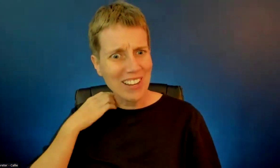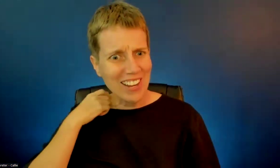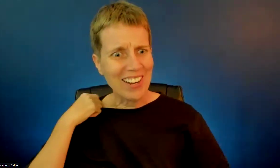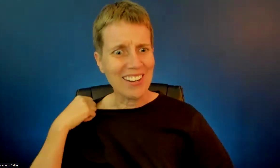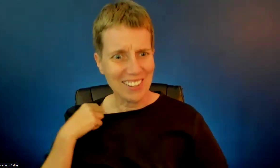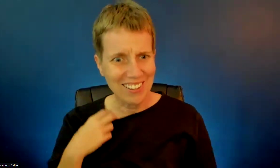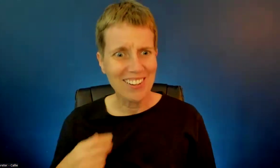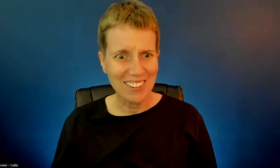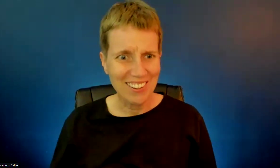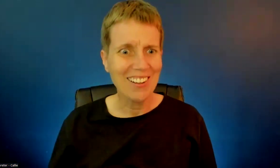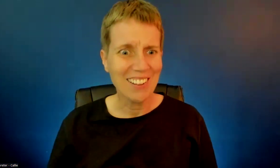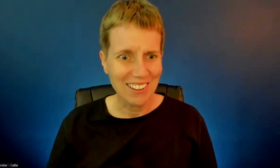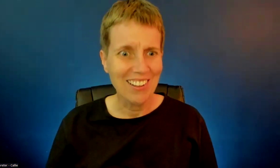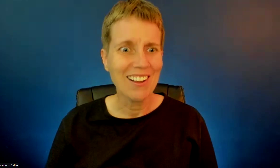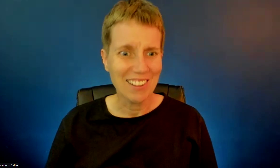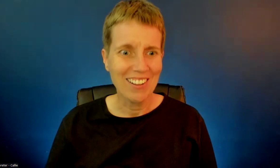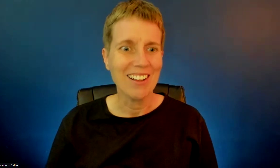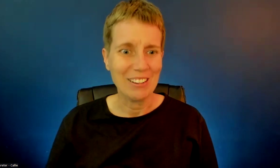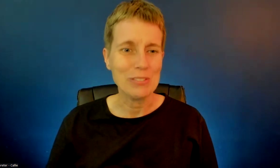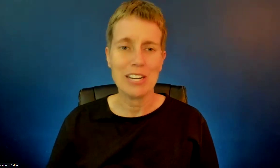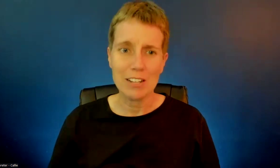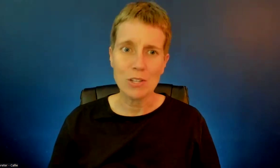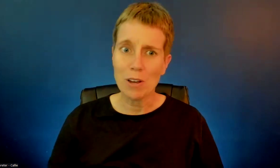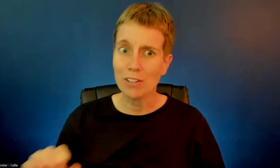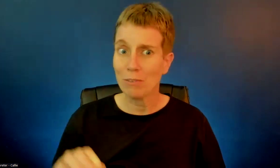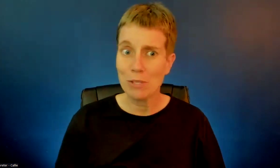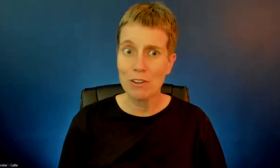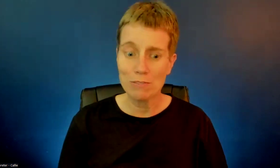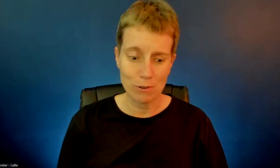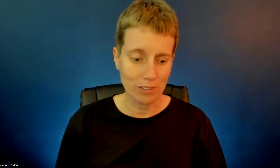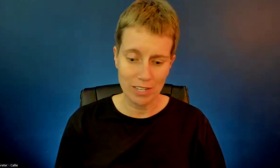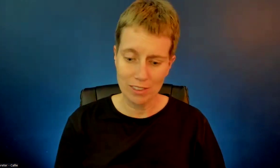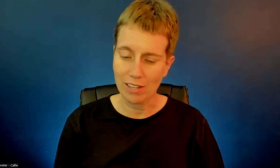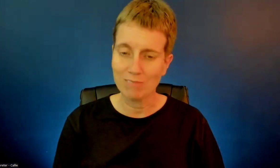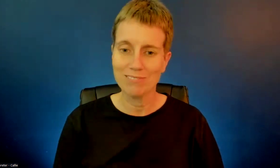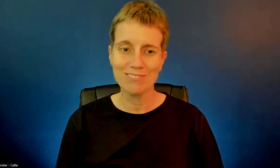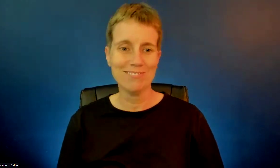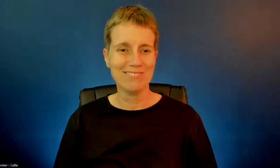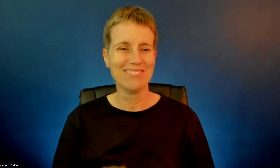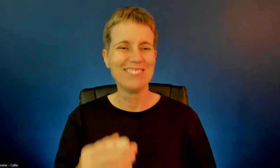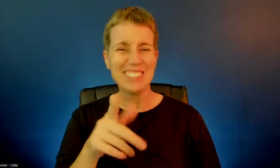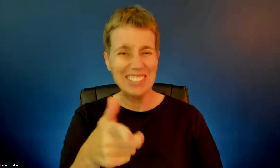Okay. It is good to know. I was going to ask you all what everyone's voting for. Look at that.